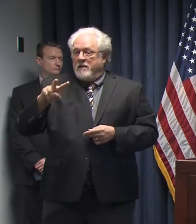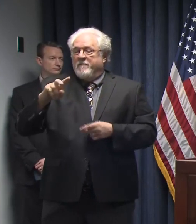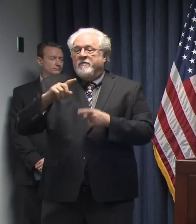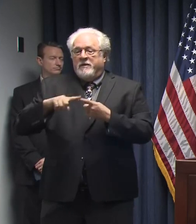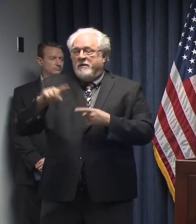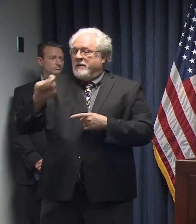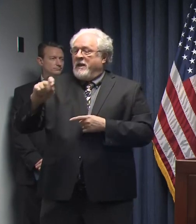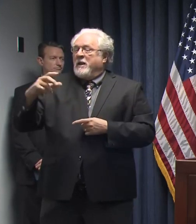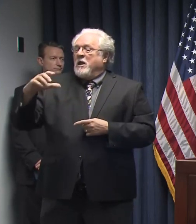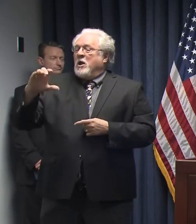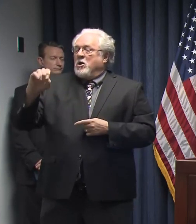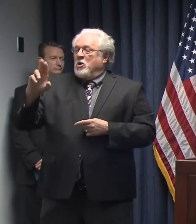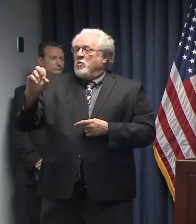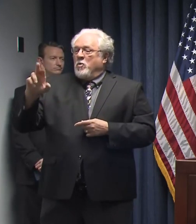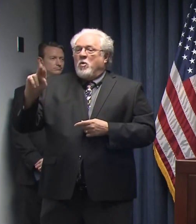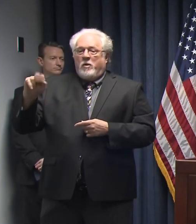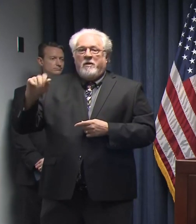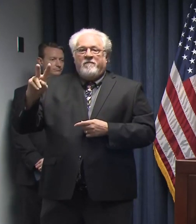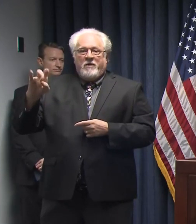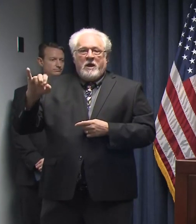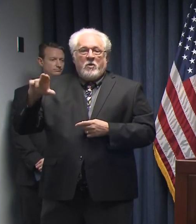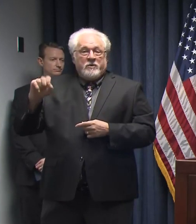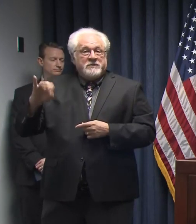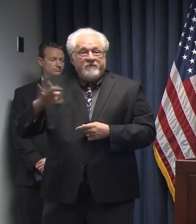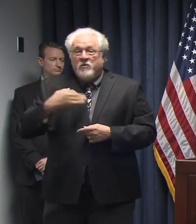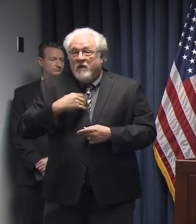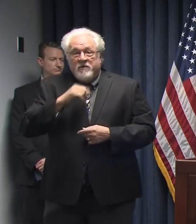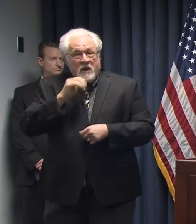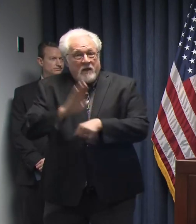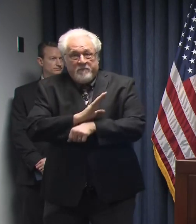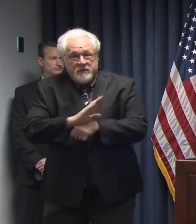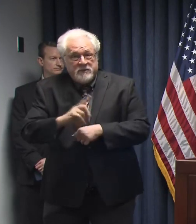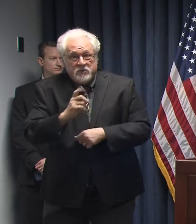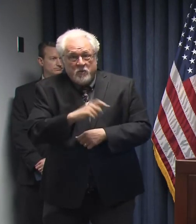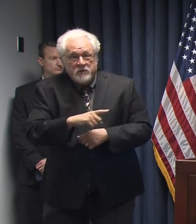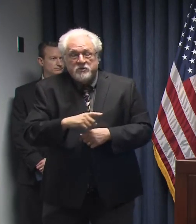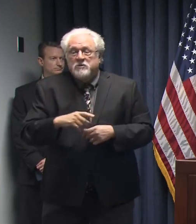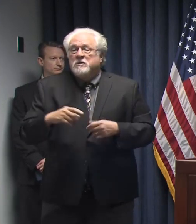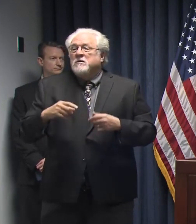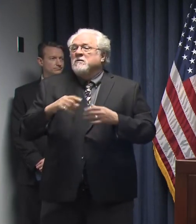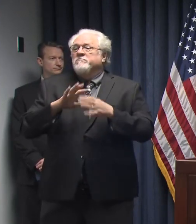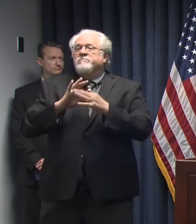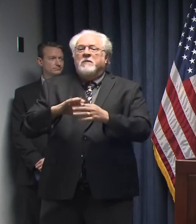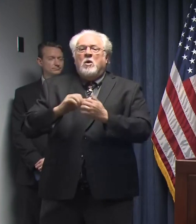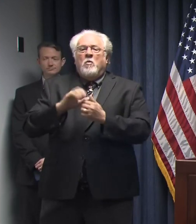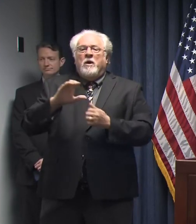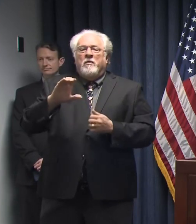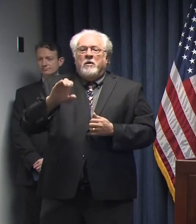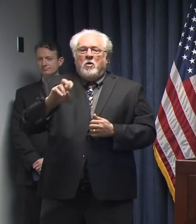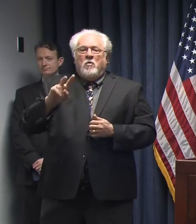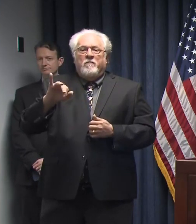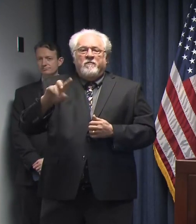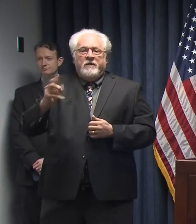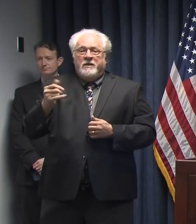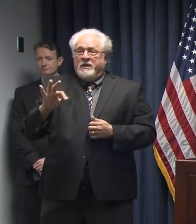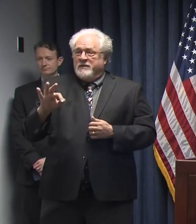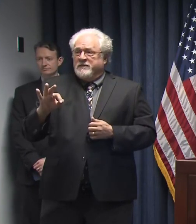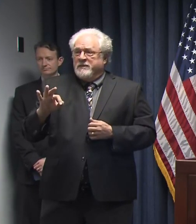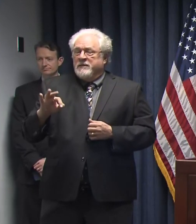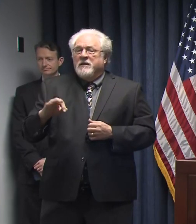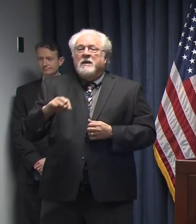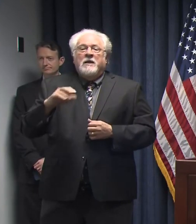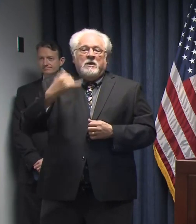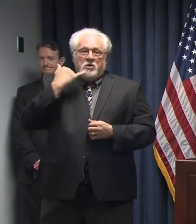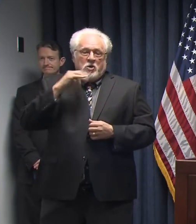If you have a non-business question or general inquiry having to do with COVID-19, please dial